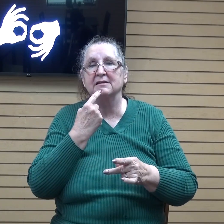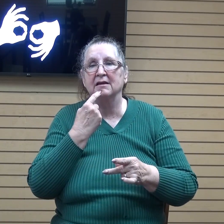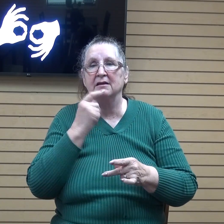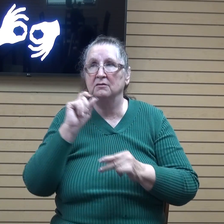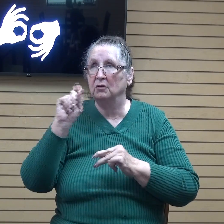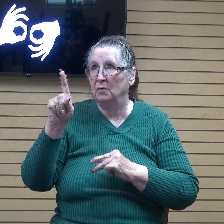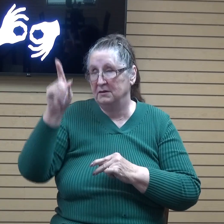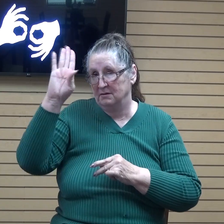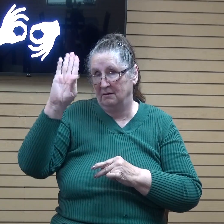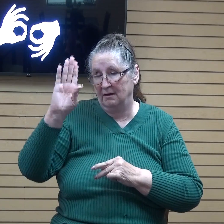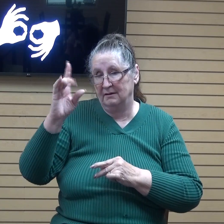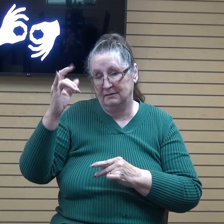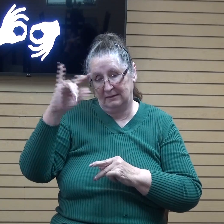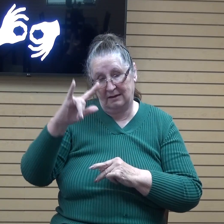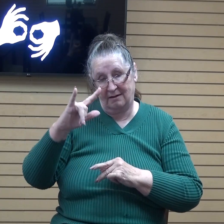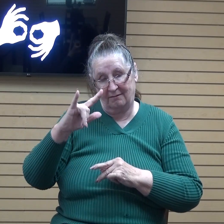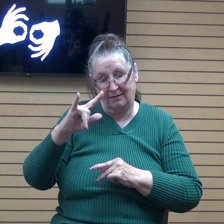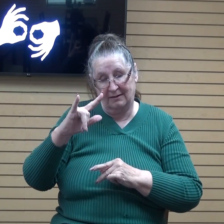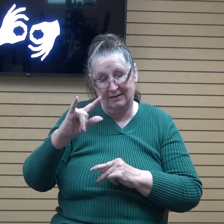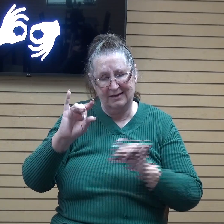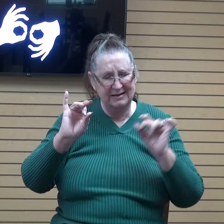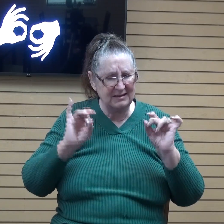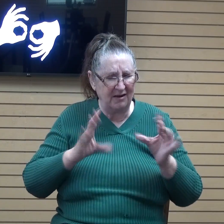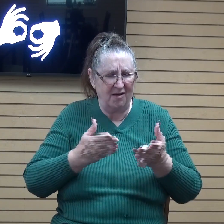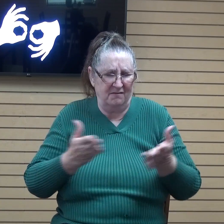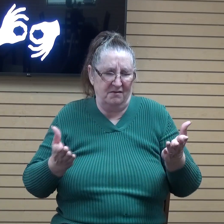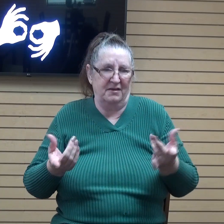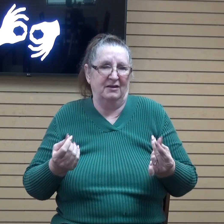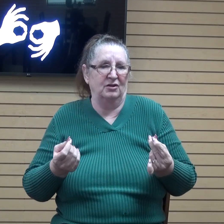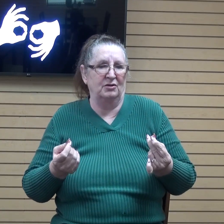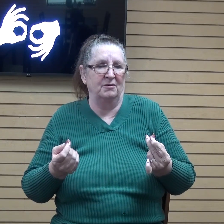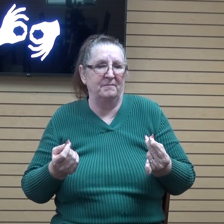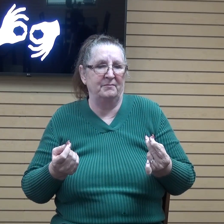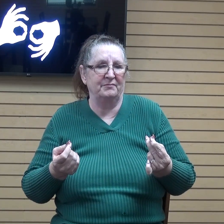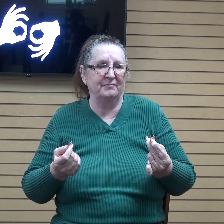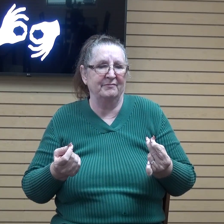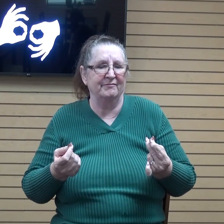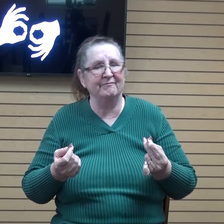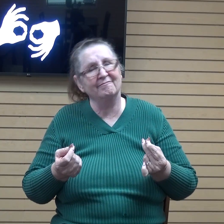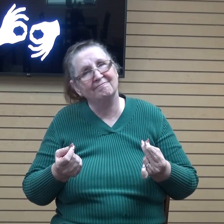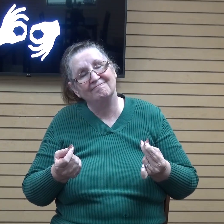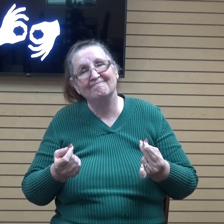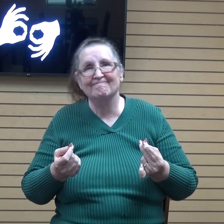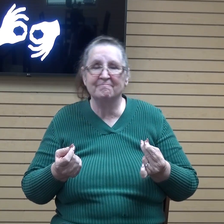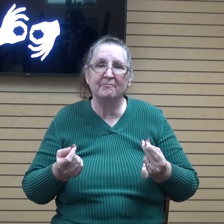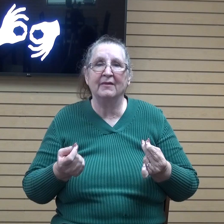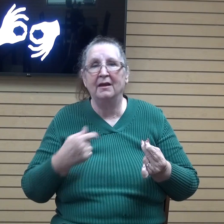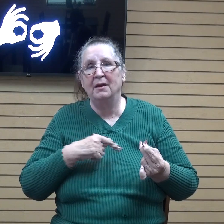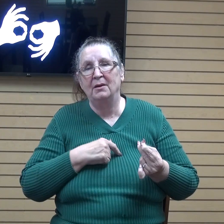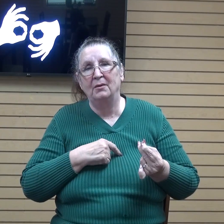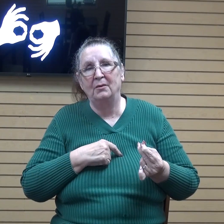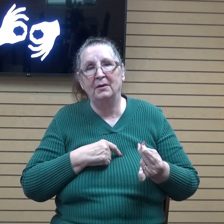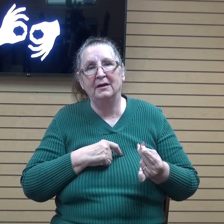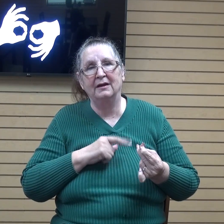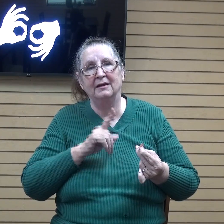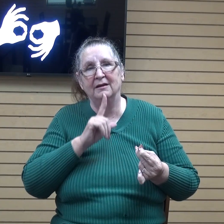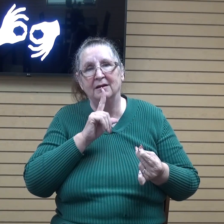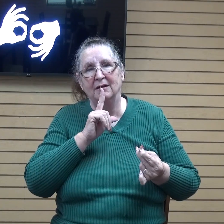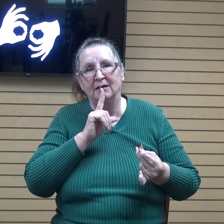god's love for you is just a terrible thing to do and and and and you know we we certainly what i've found